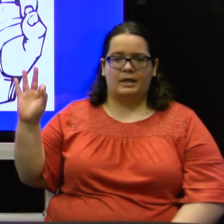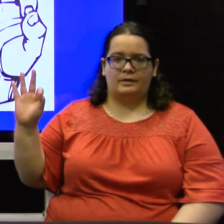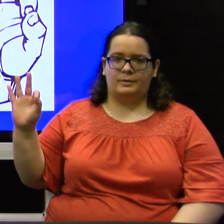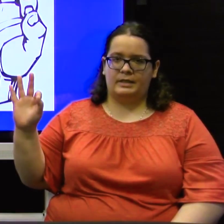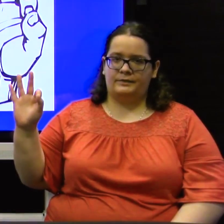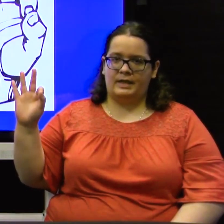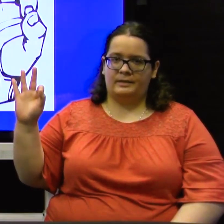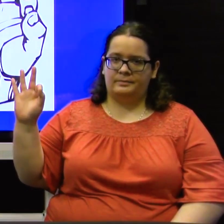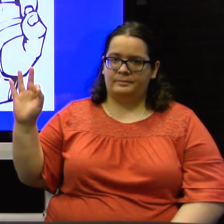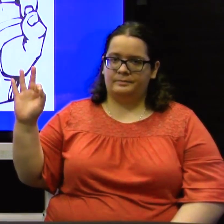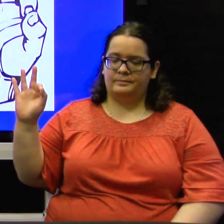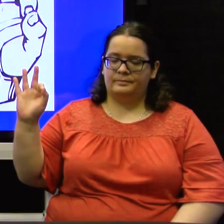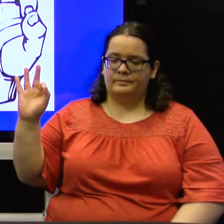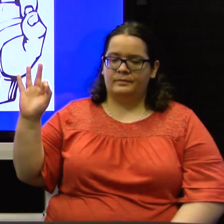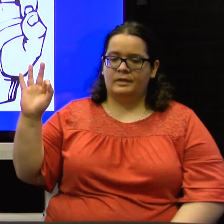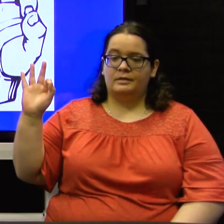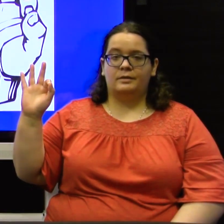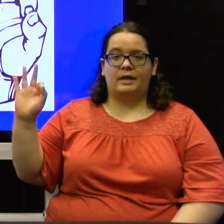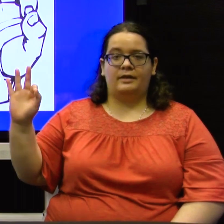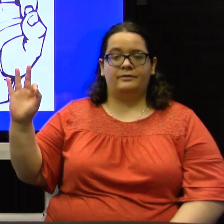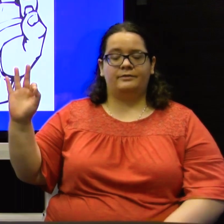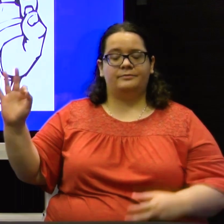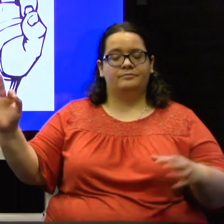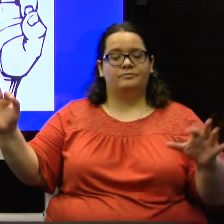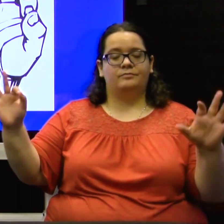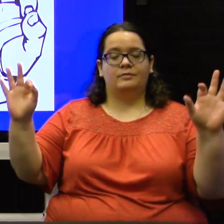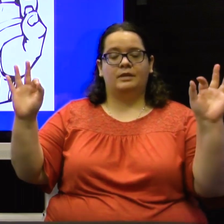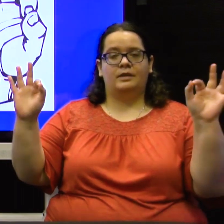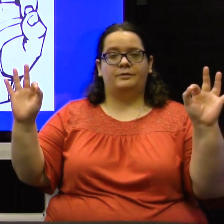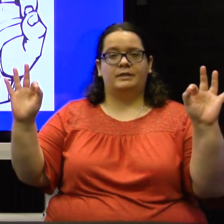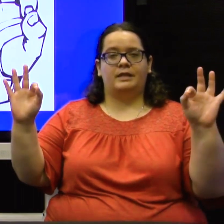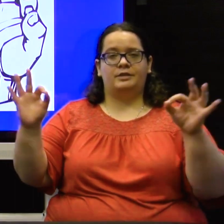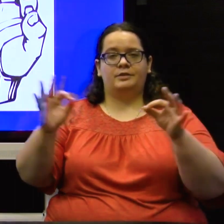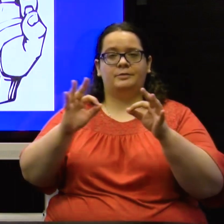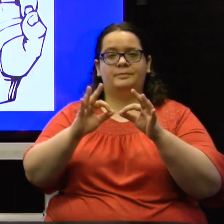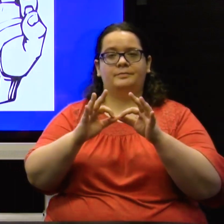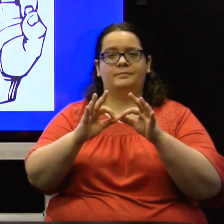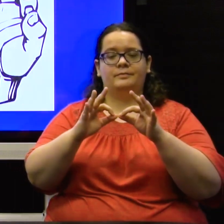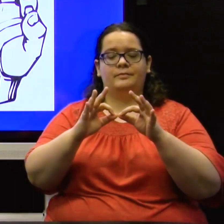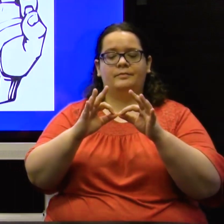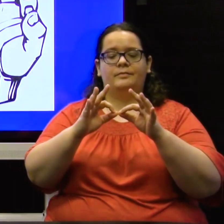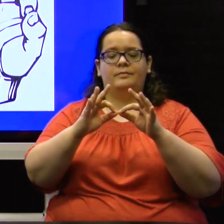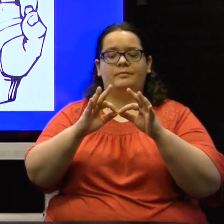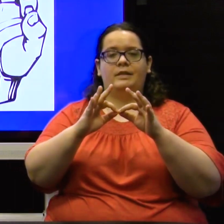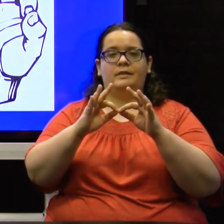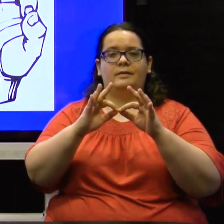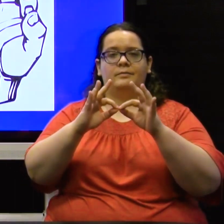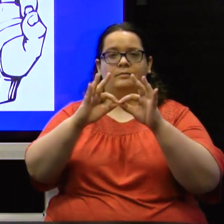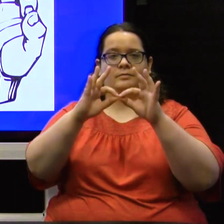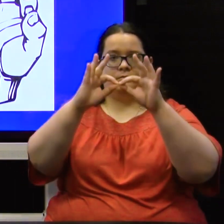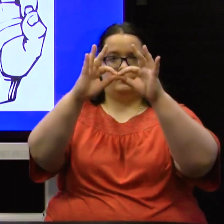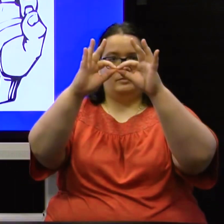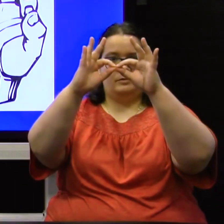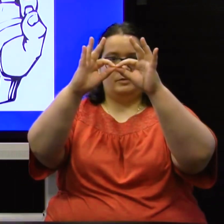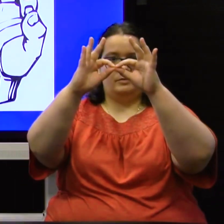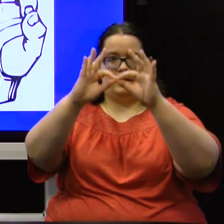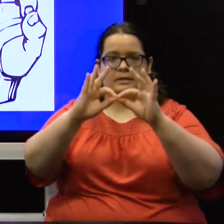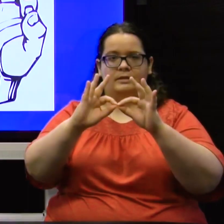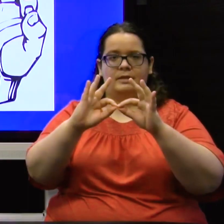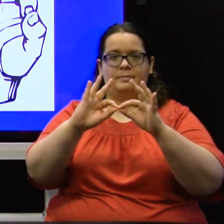Either way is fine. So, F. If we take two, meet them right at the tip